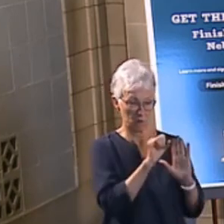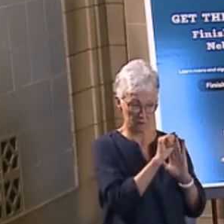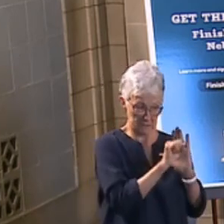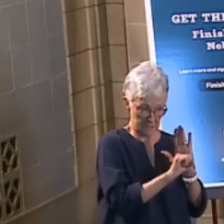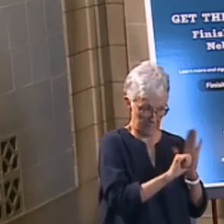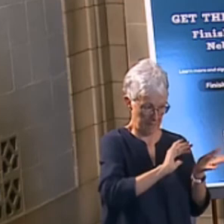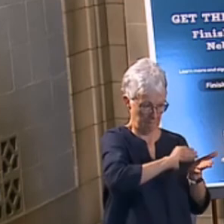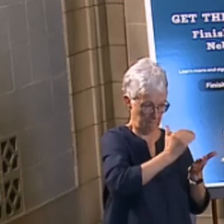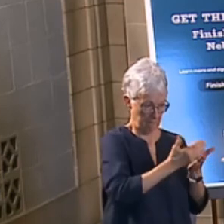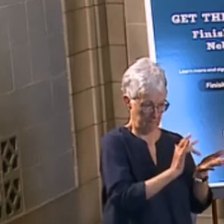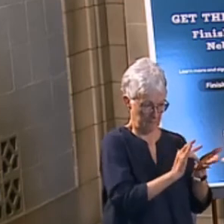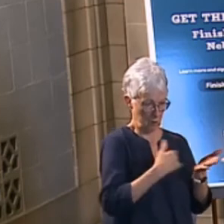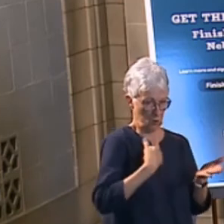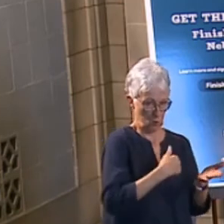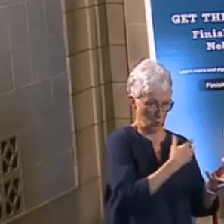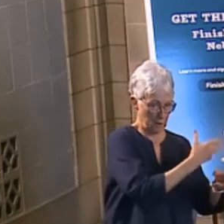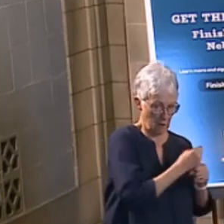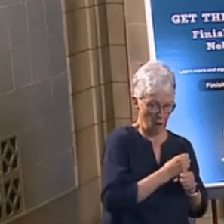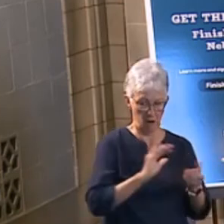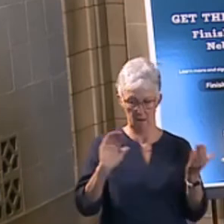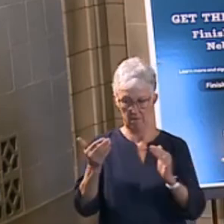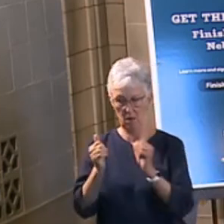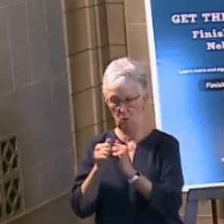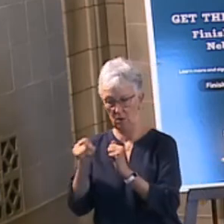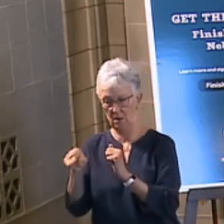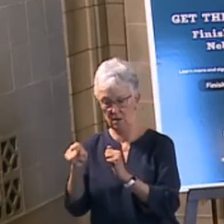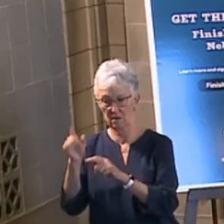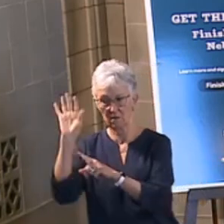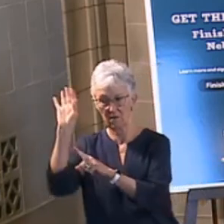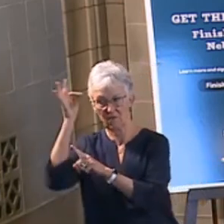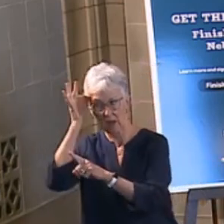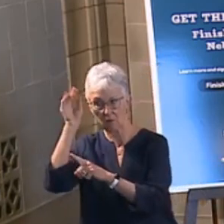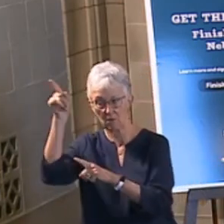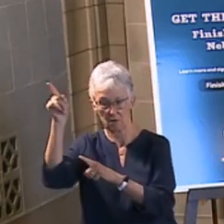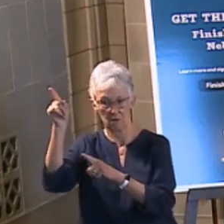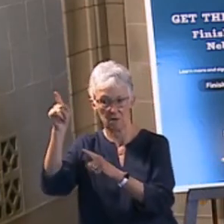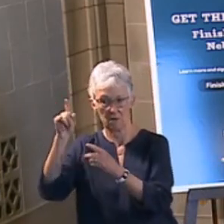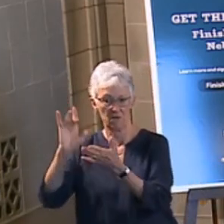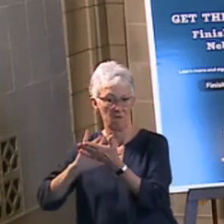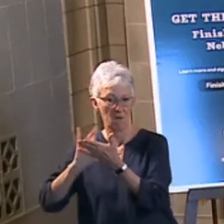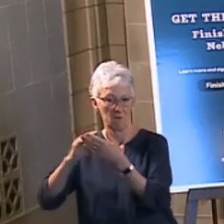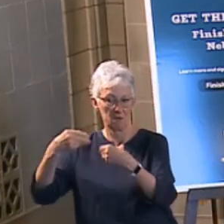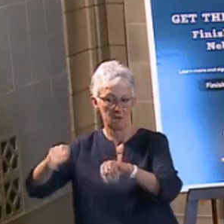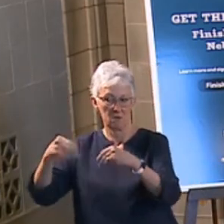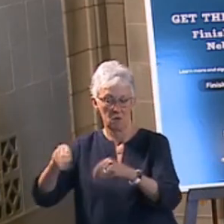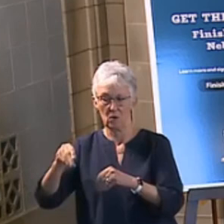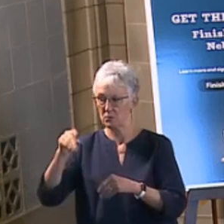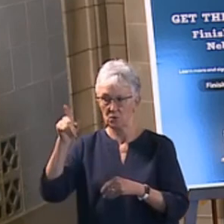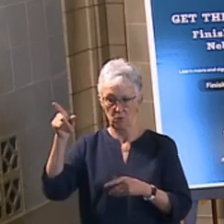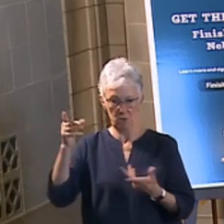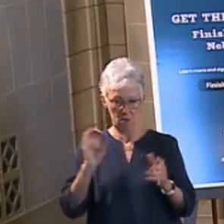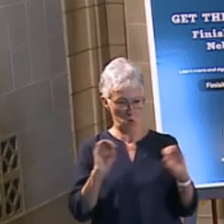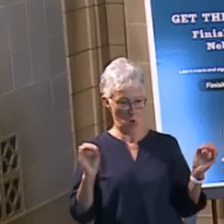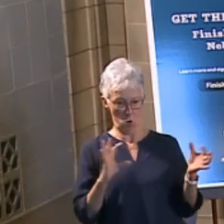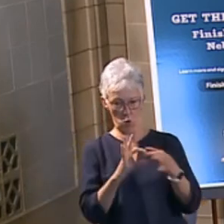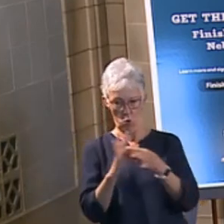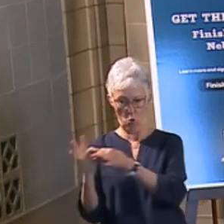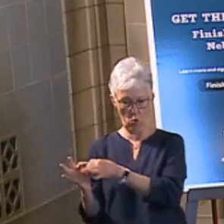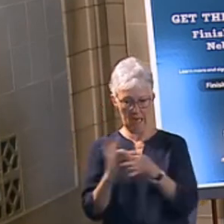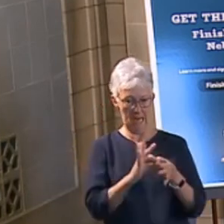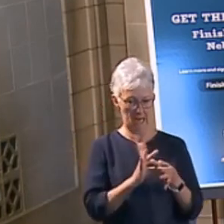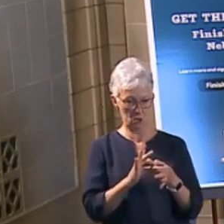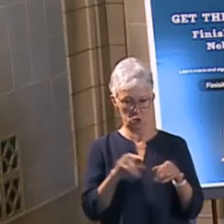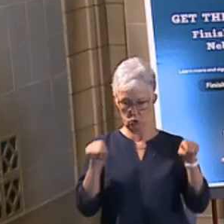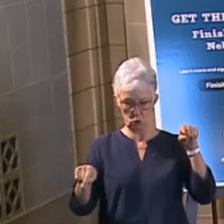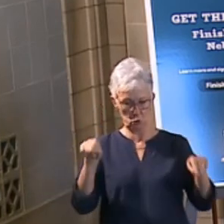versus what the federal retail pharmacy, which is where you have to go each of the different pharmacies by themselves. They did not coordinate with that with us. So I think